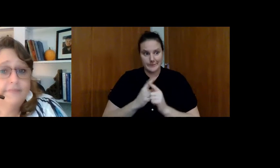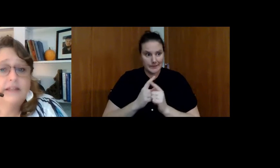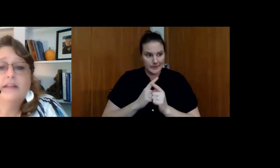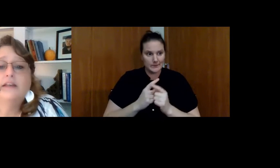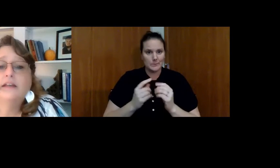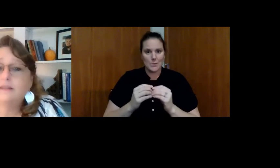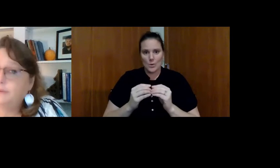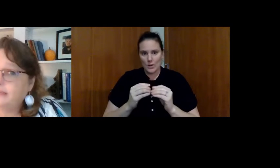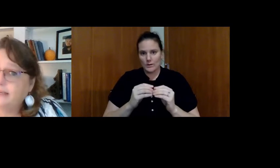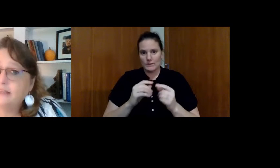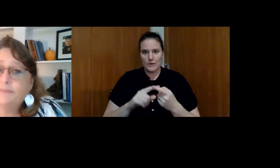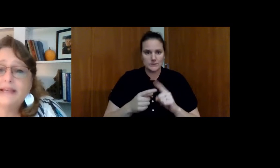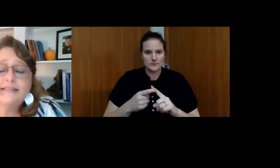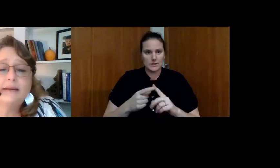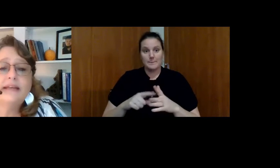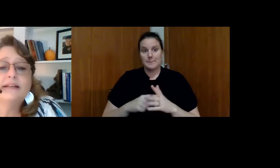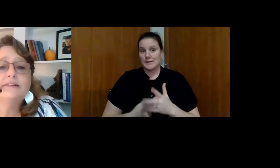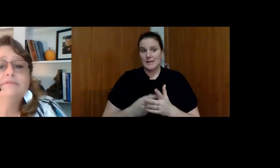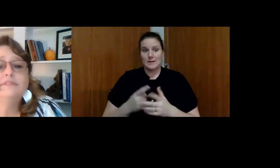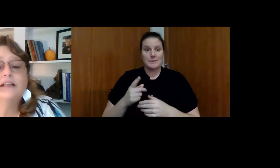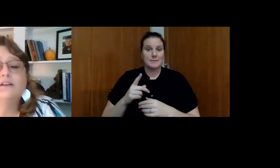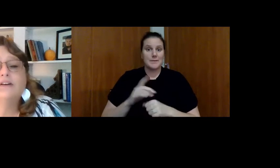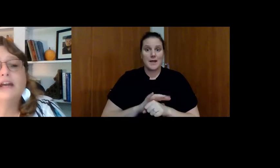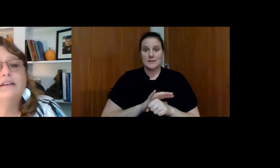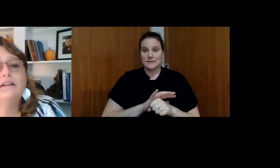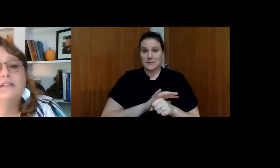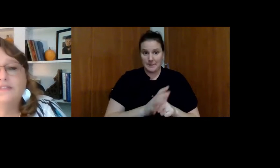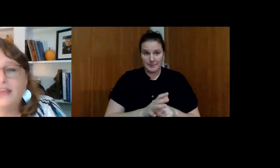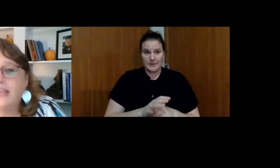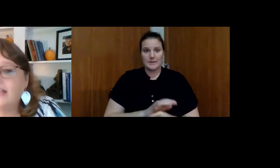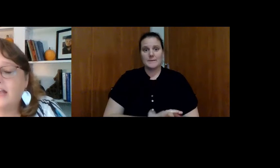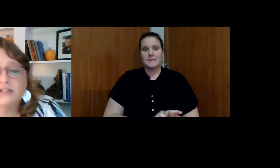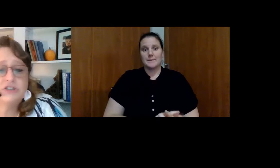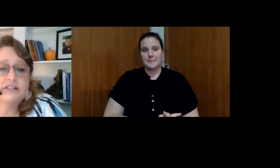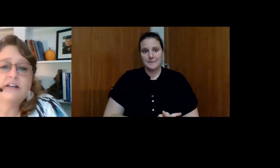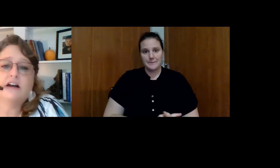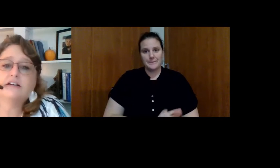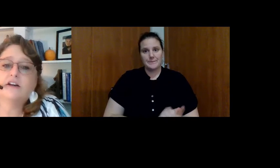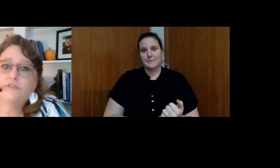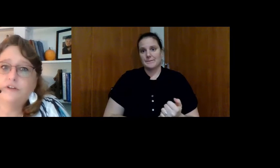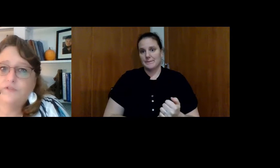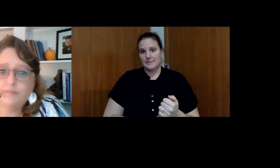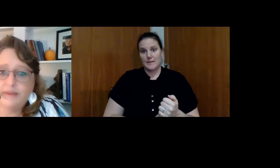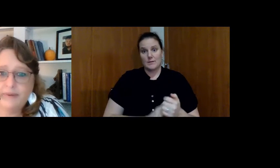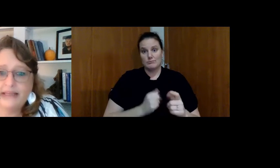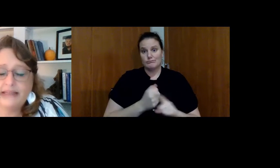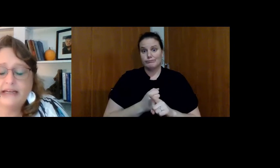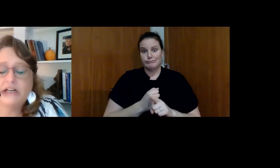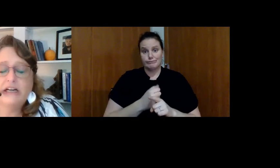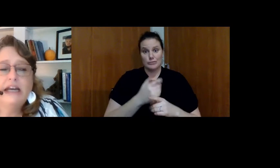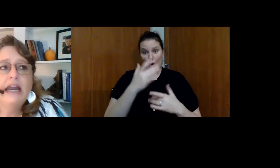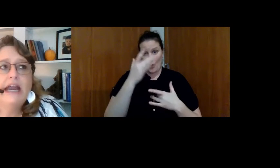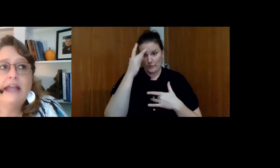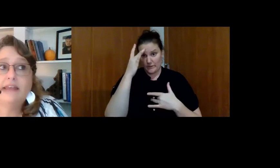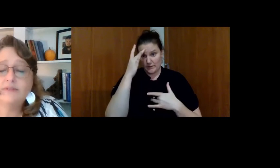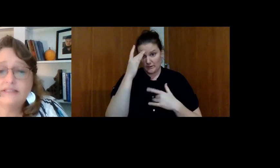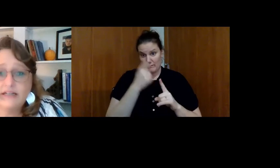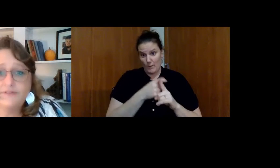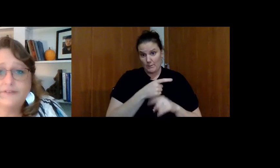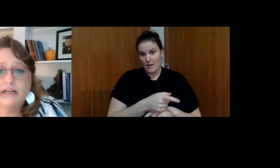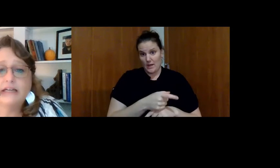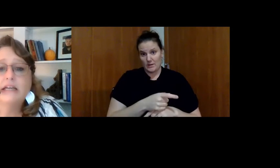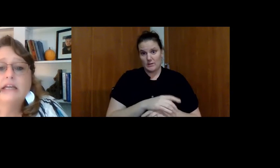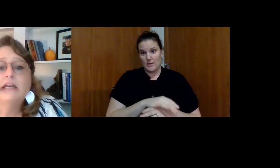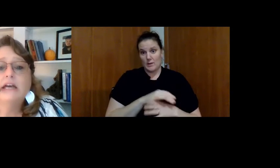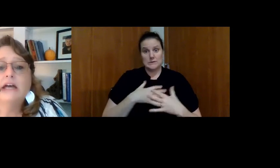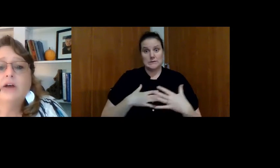at the beginning of the pandemic, right, they actually caught COVID from being there. And that was